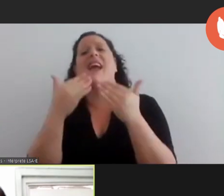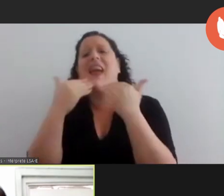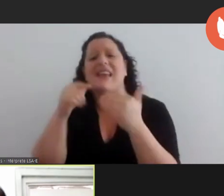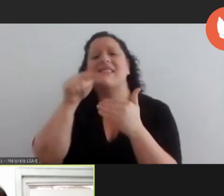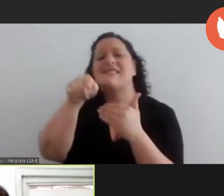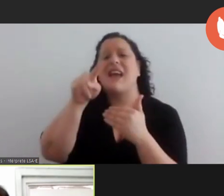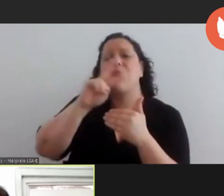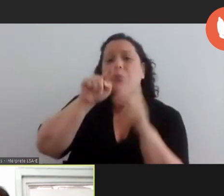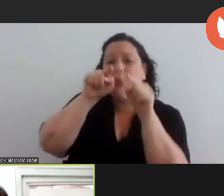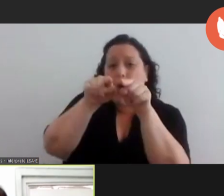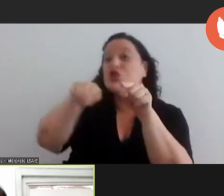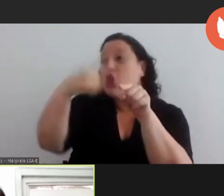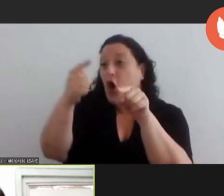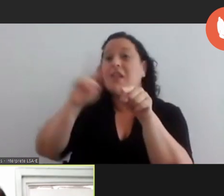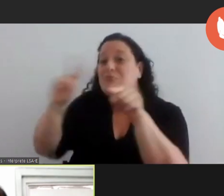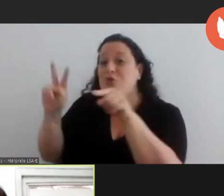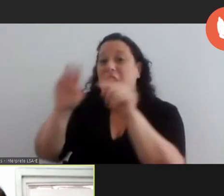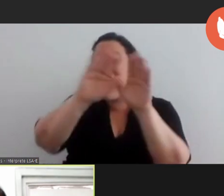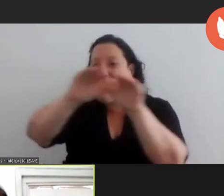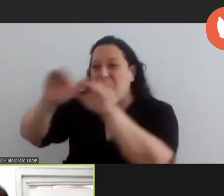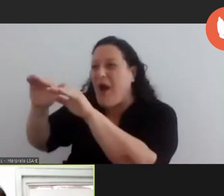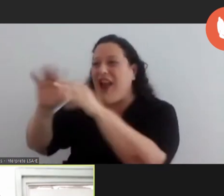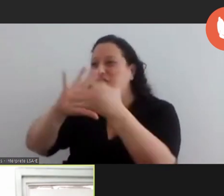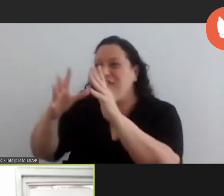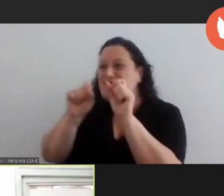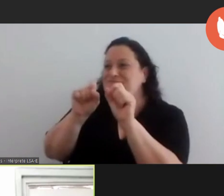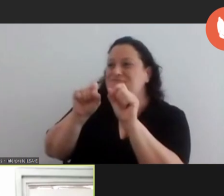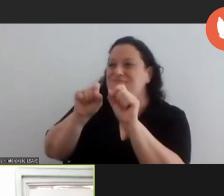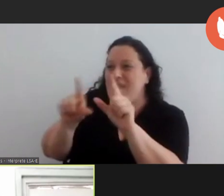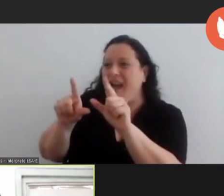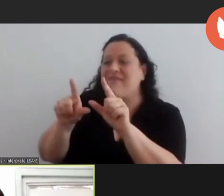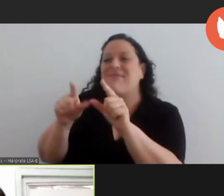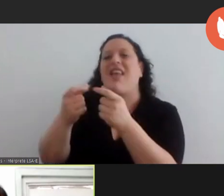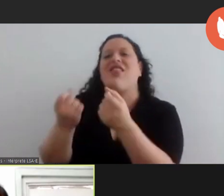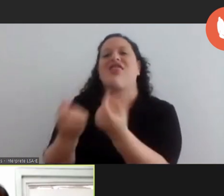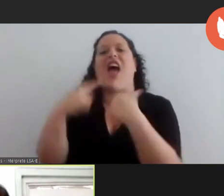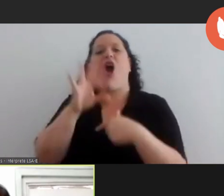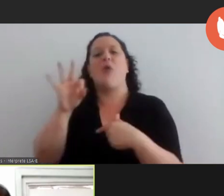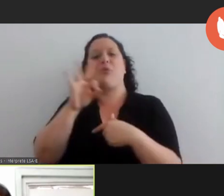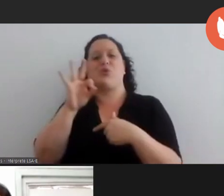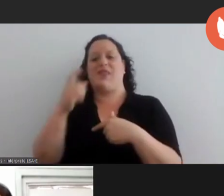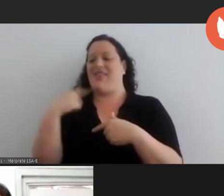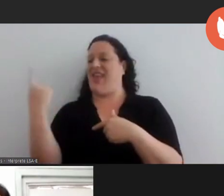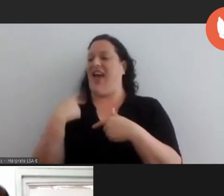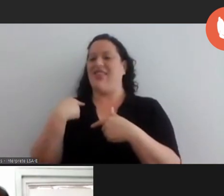you, it was possible to be, it is possible to get what we are, because you led the way,